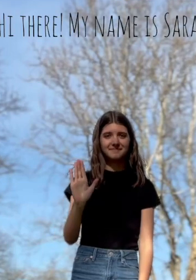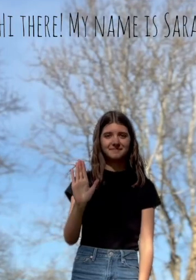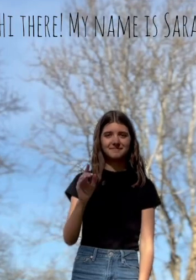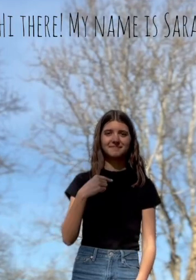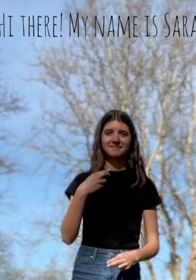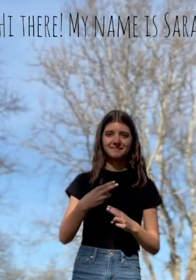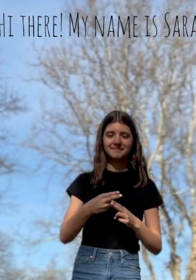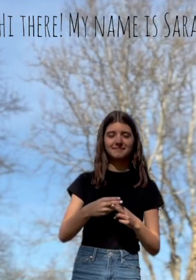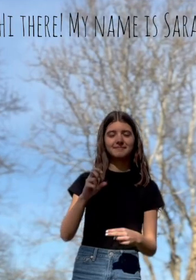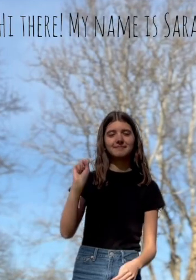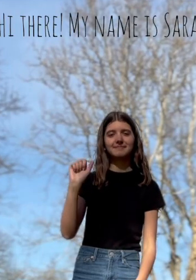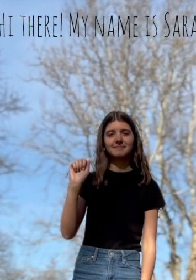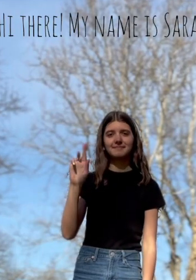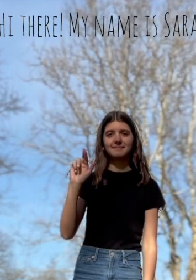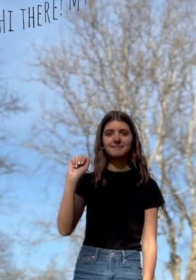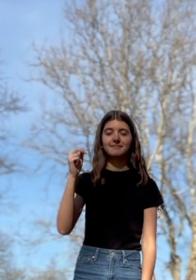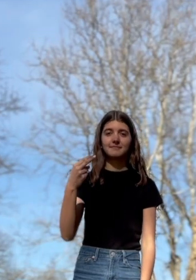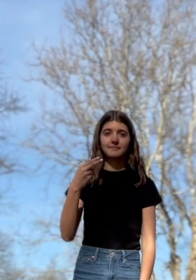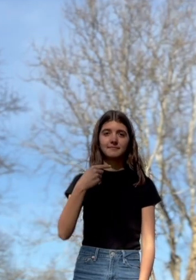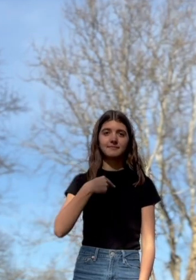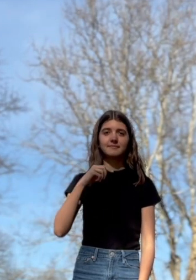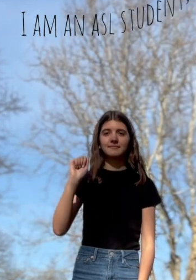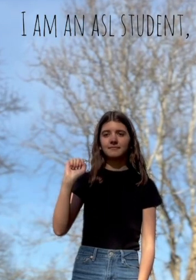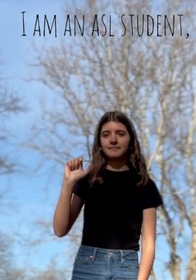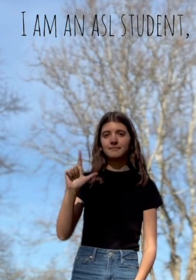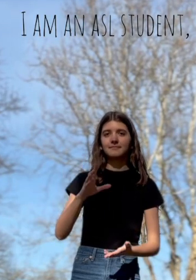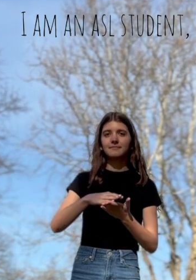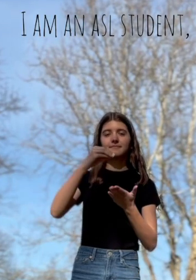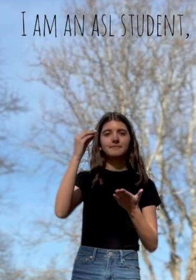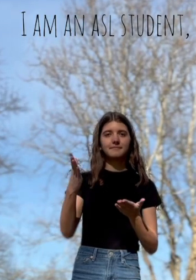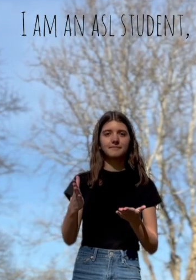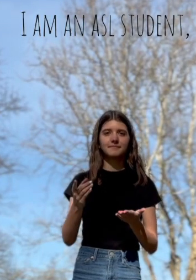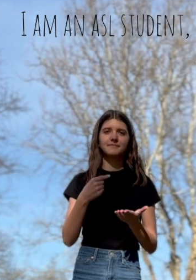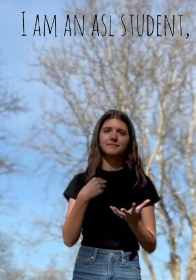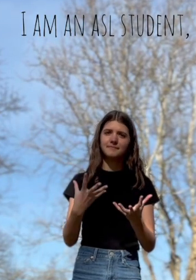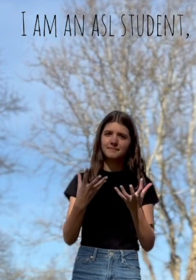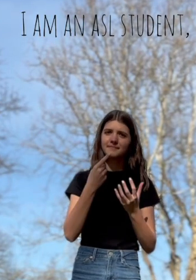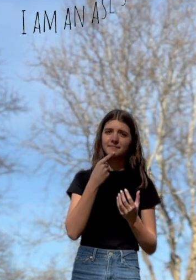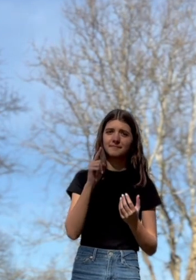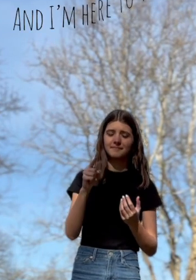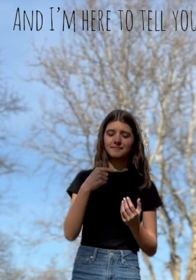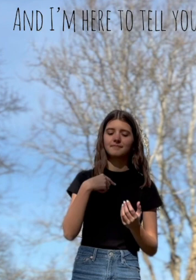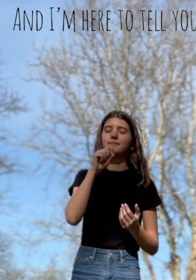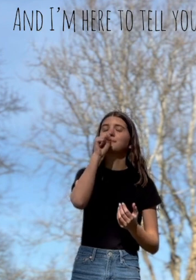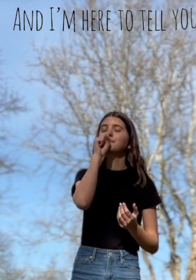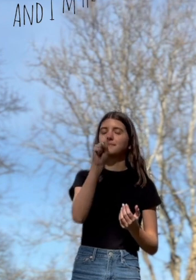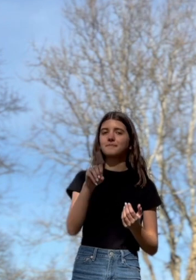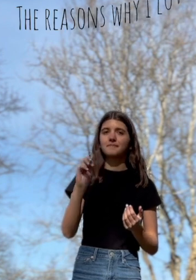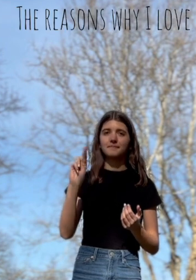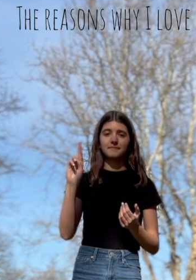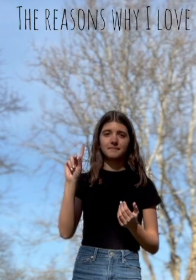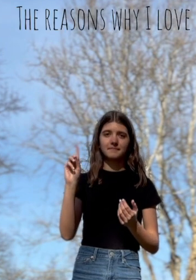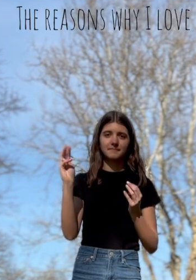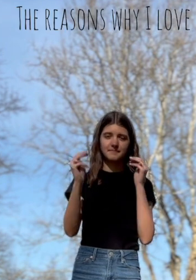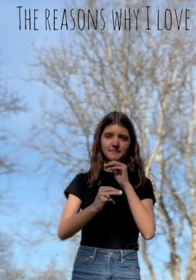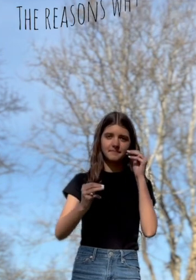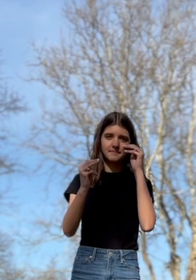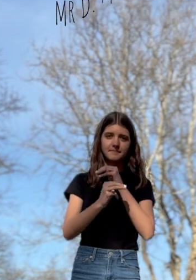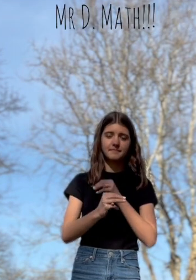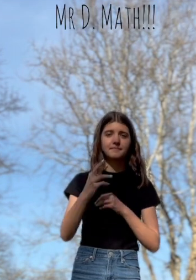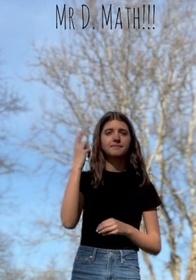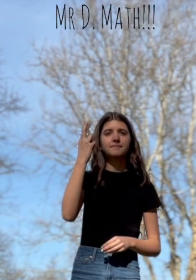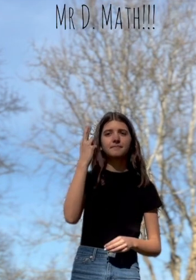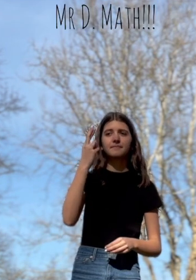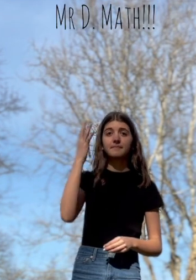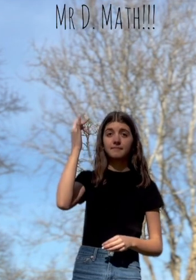Hi there, my name is Sarah. I'm an ASL student and I'm here to tell you the reasons why I